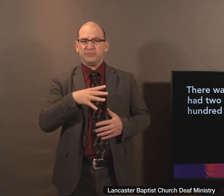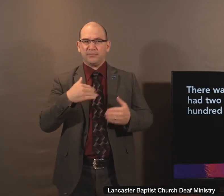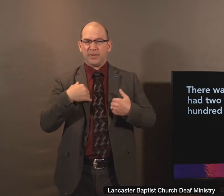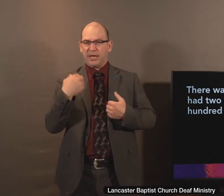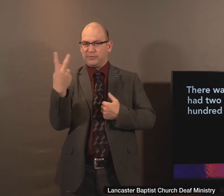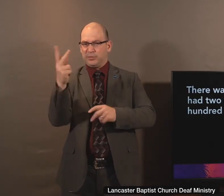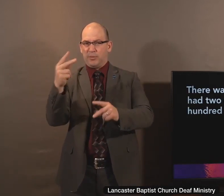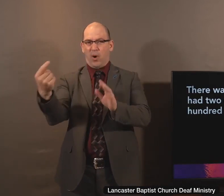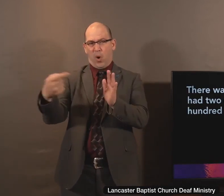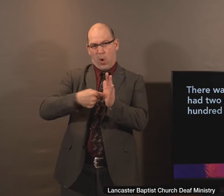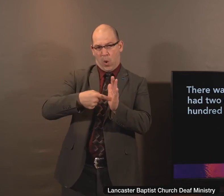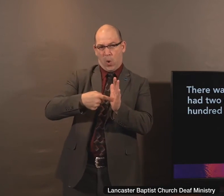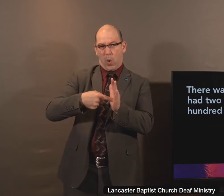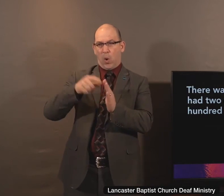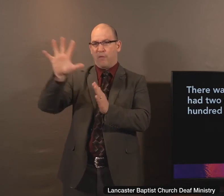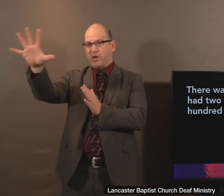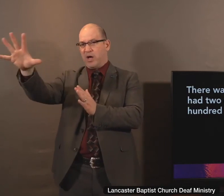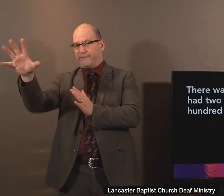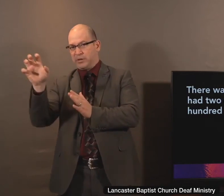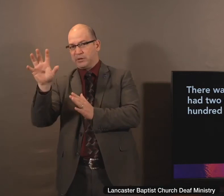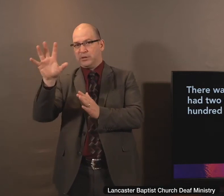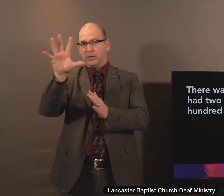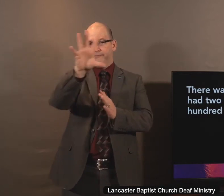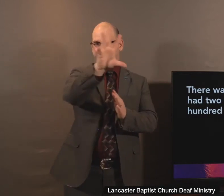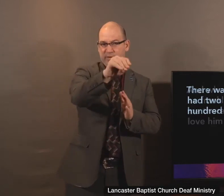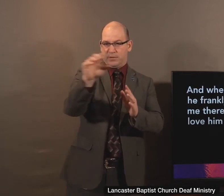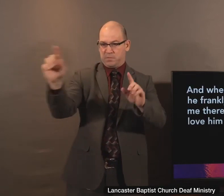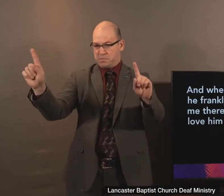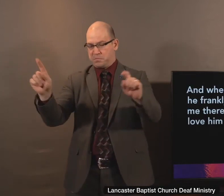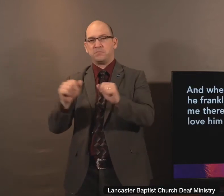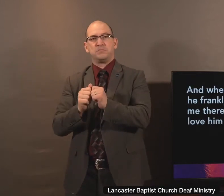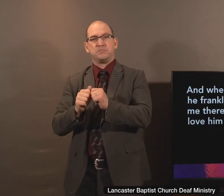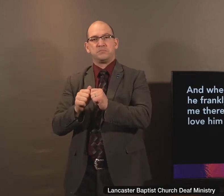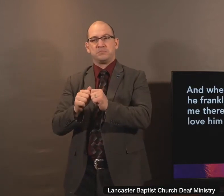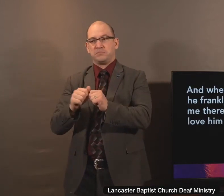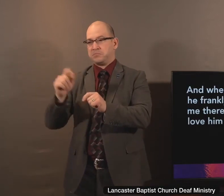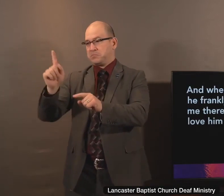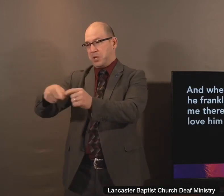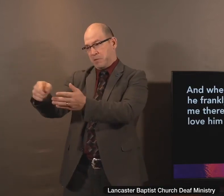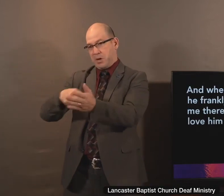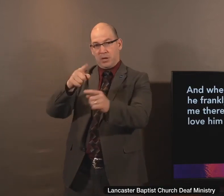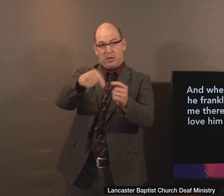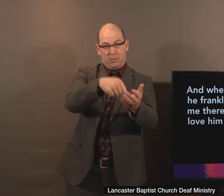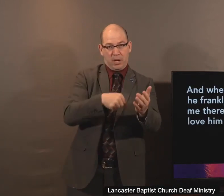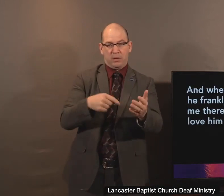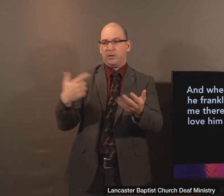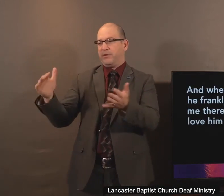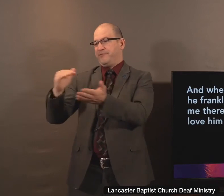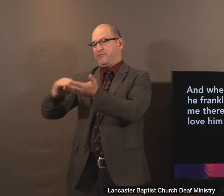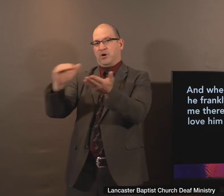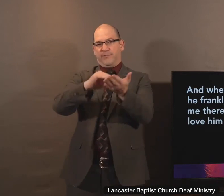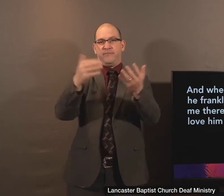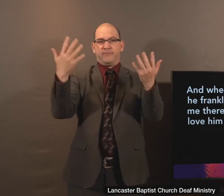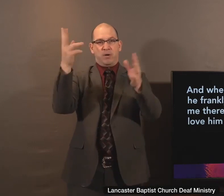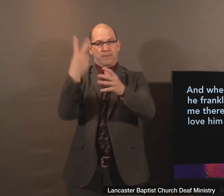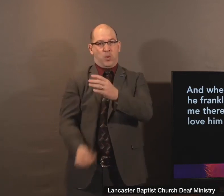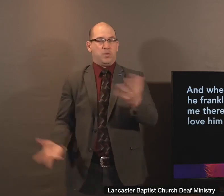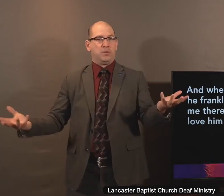the one owed five hundred pence and the other fifty, and when they had nothing to pay, he frankly forgave them both. Tell me, therefore,